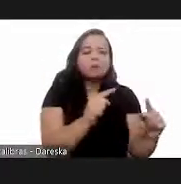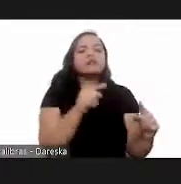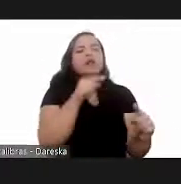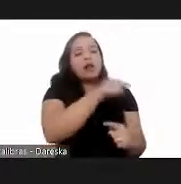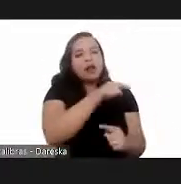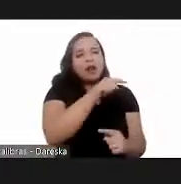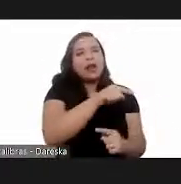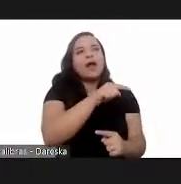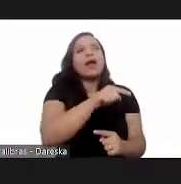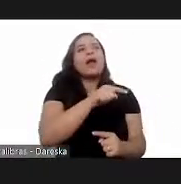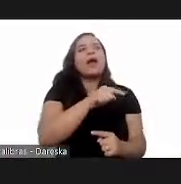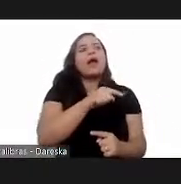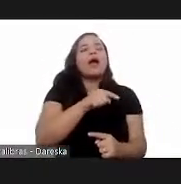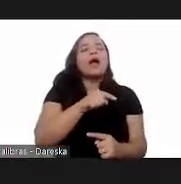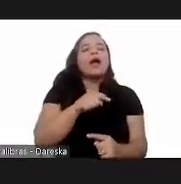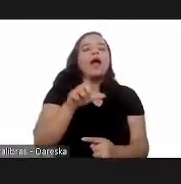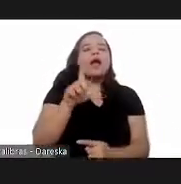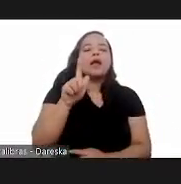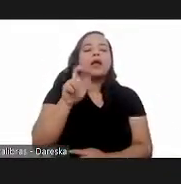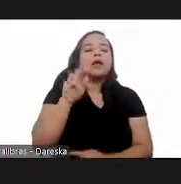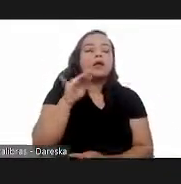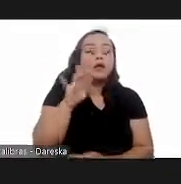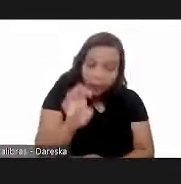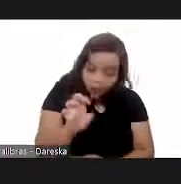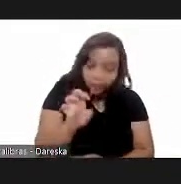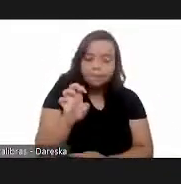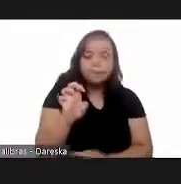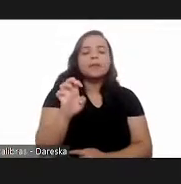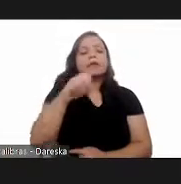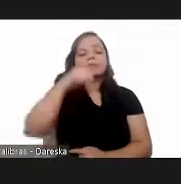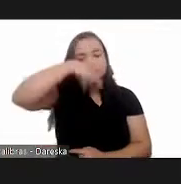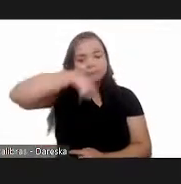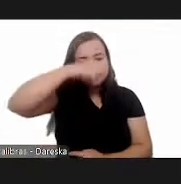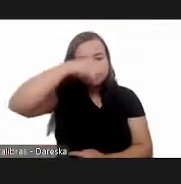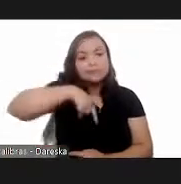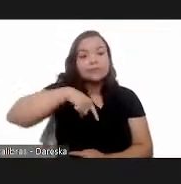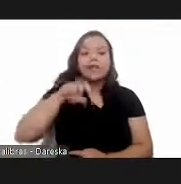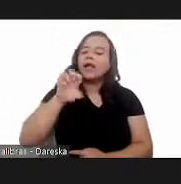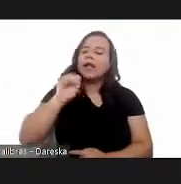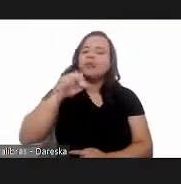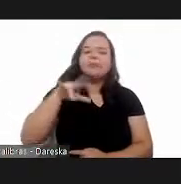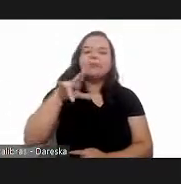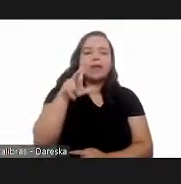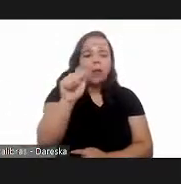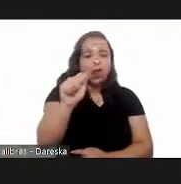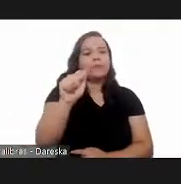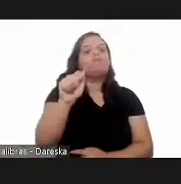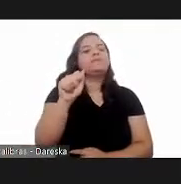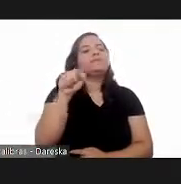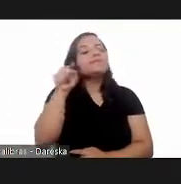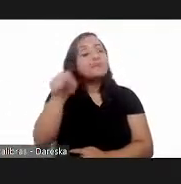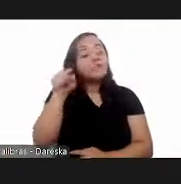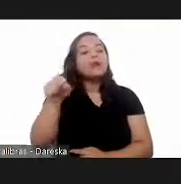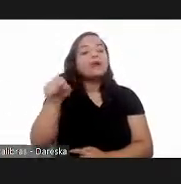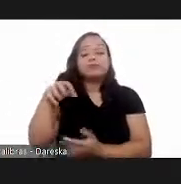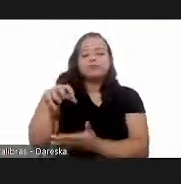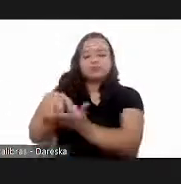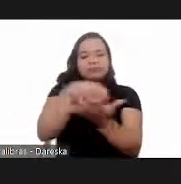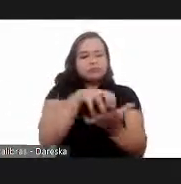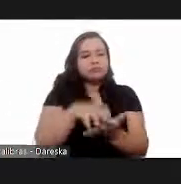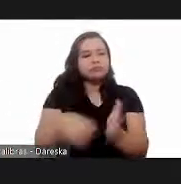flu pandemic in the early 20th century. And as a leader of the national health department, he created the